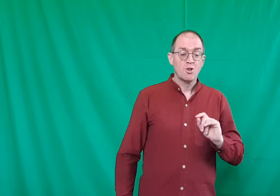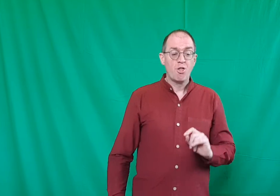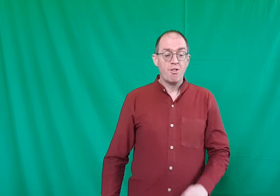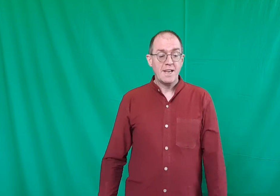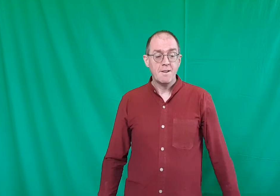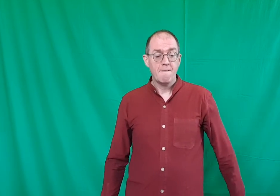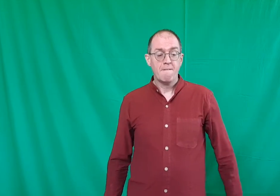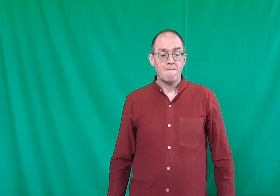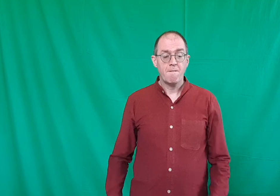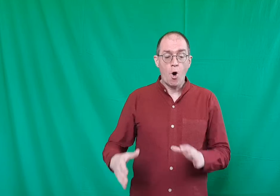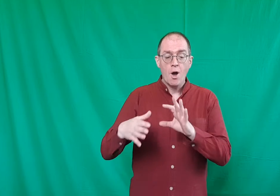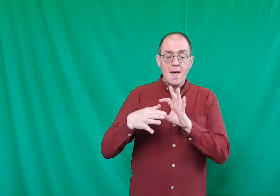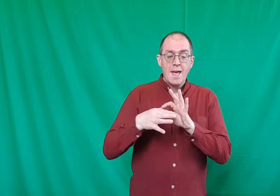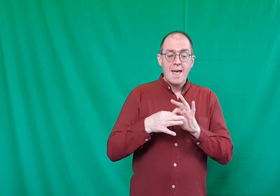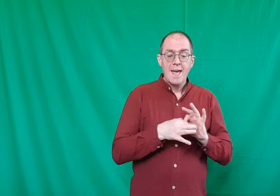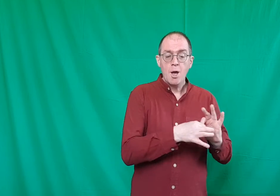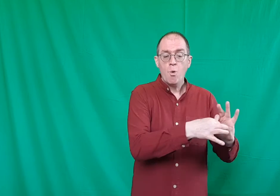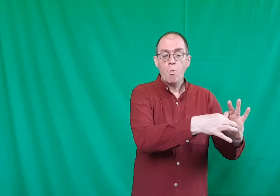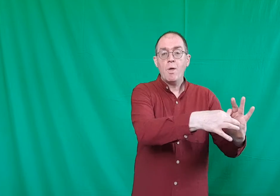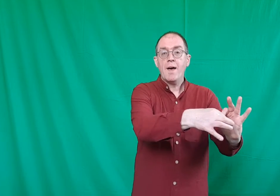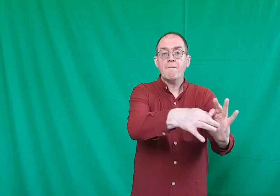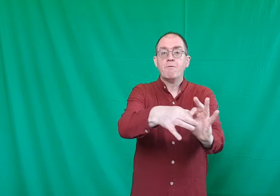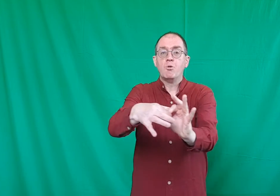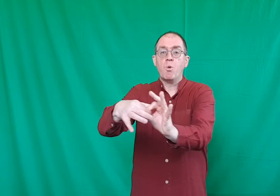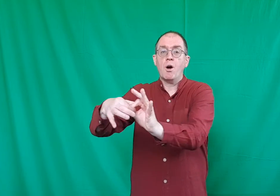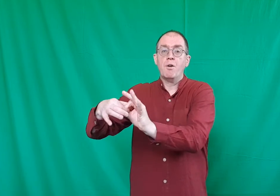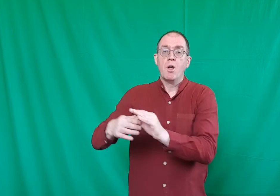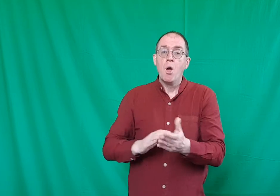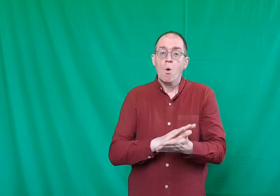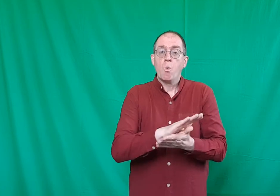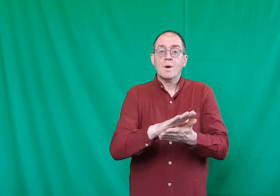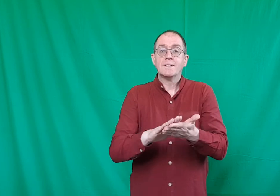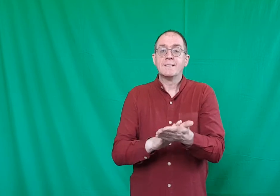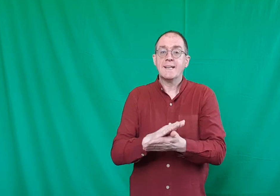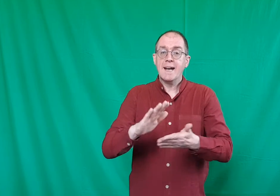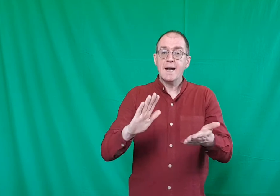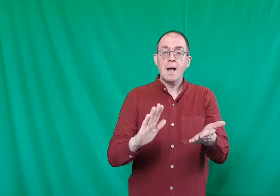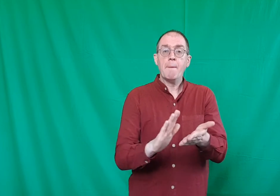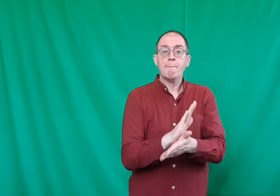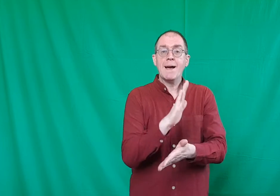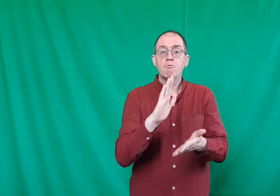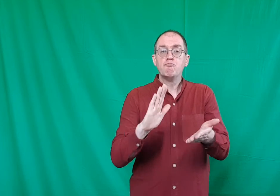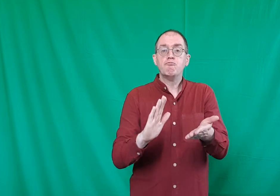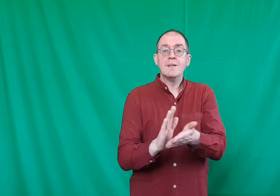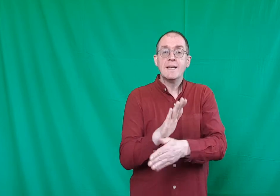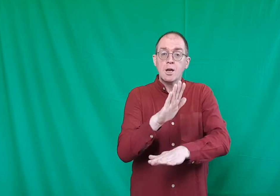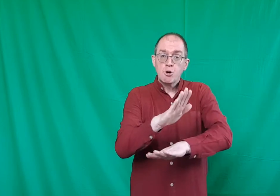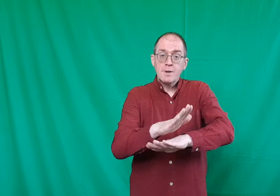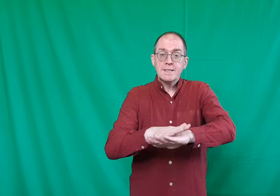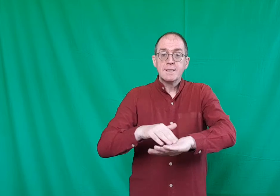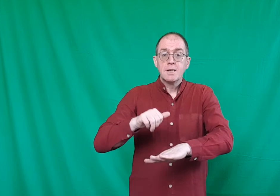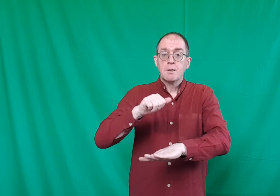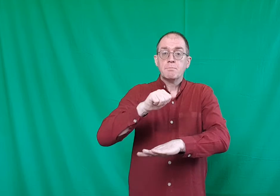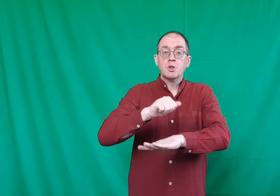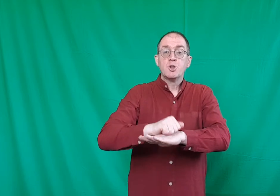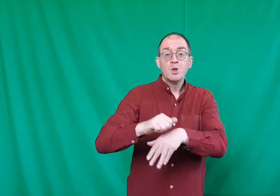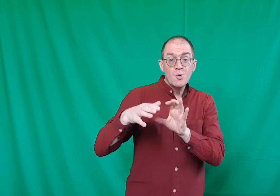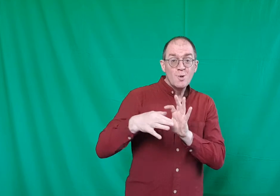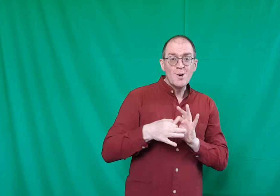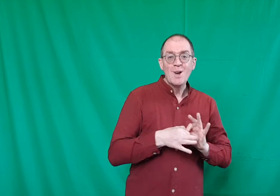three, four. Here with everyone we're singing Merry Christmas to you.